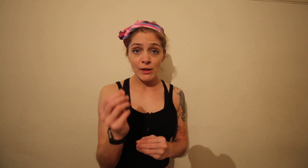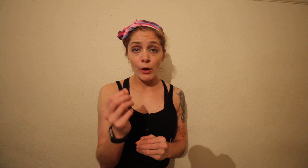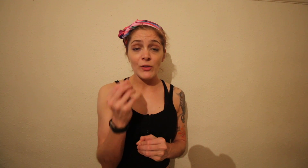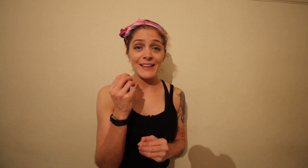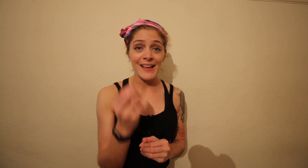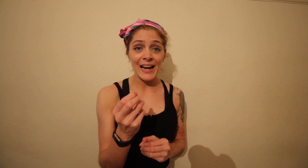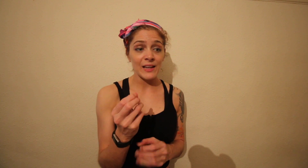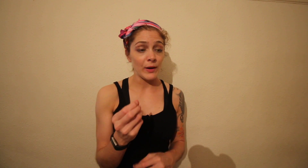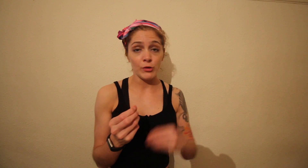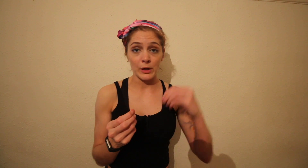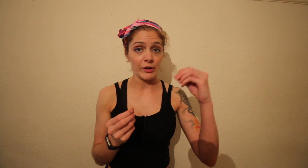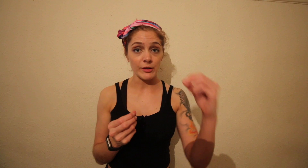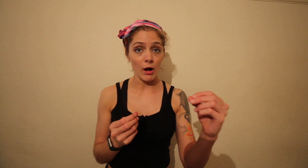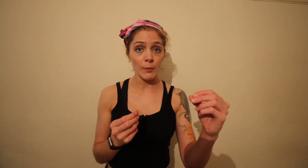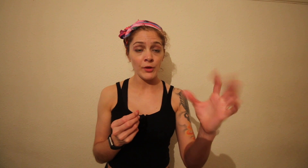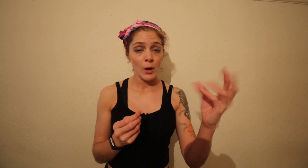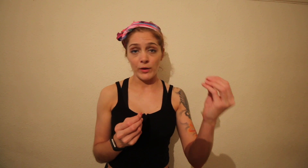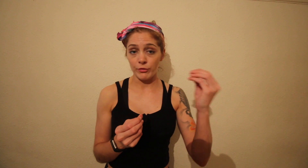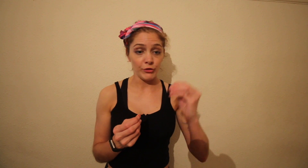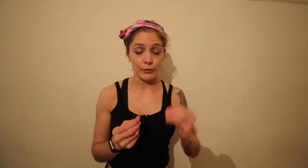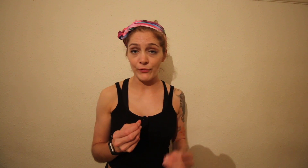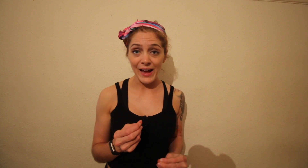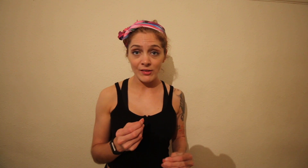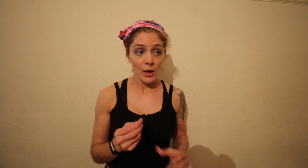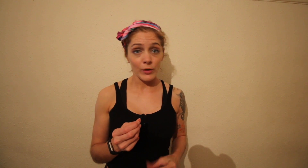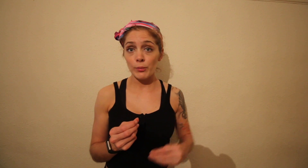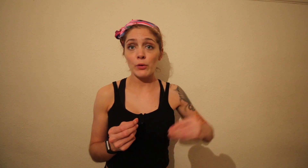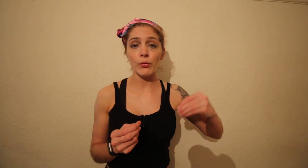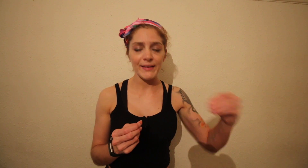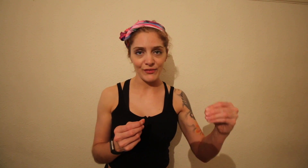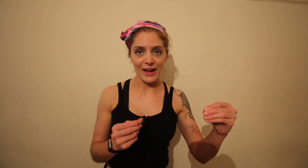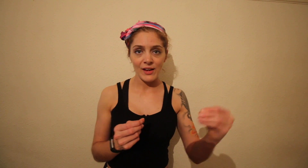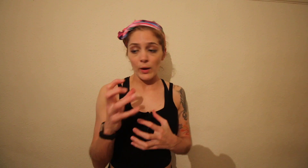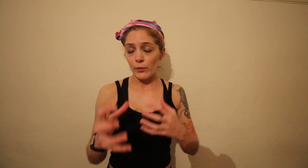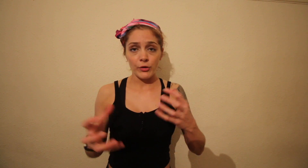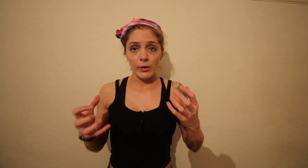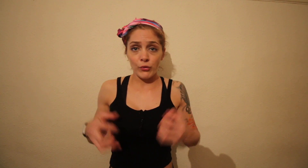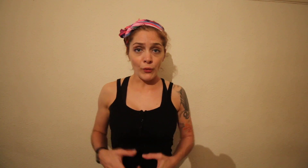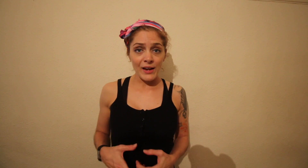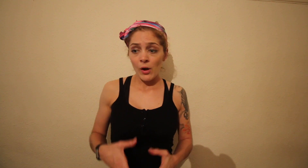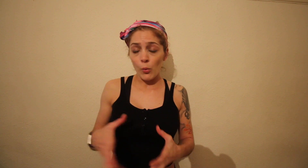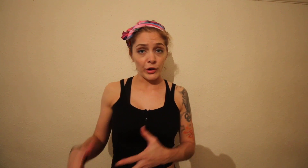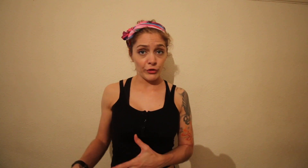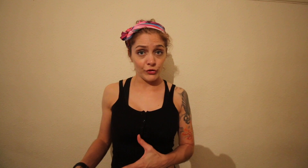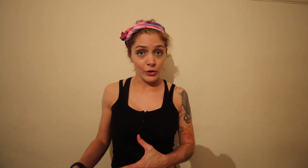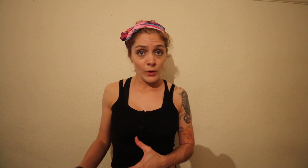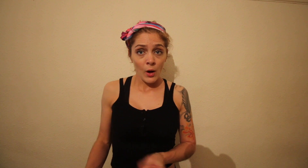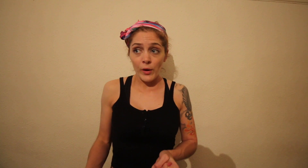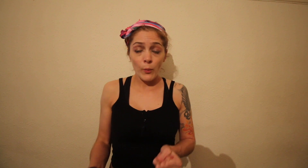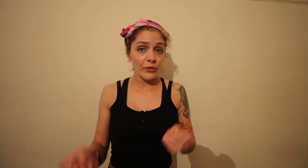knows exactly when to increase carbs, when to reduce fat, when to increase fat, when I want to shred what I should do, when I want